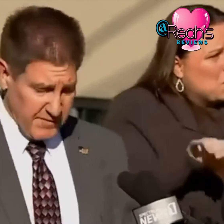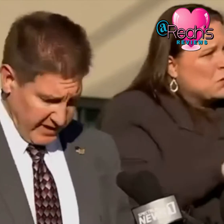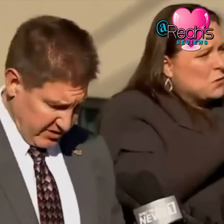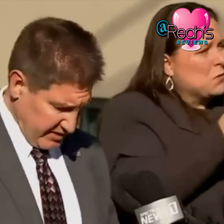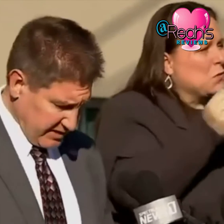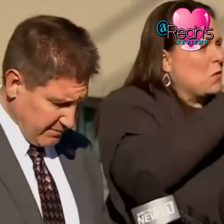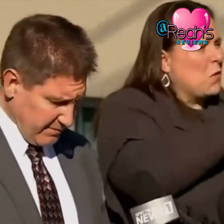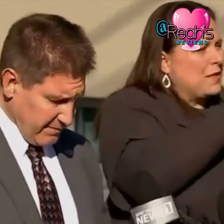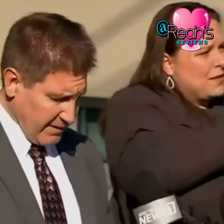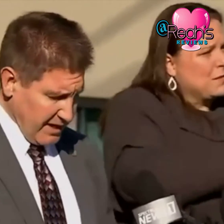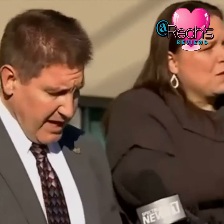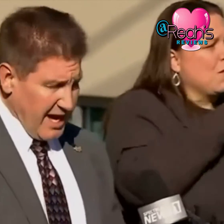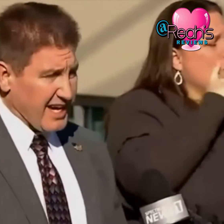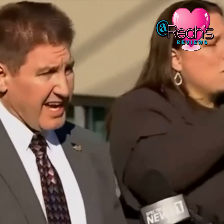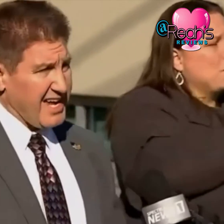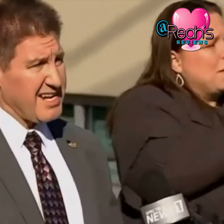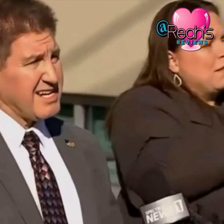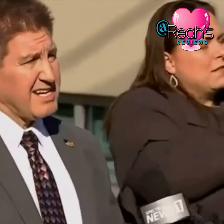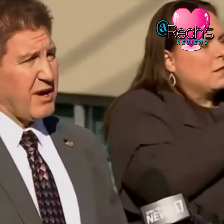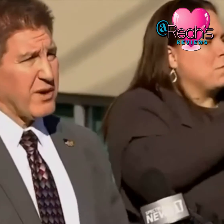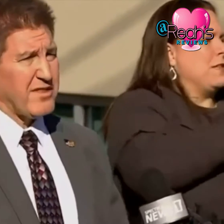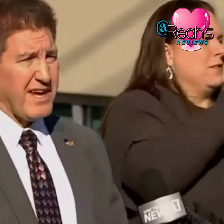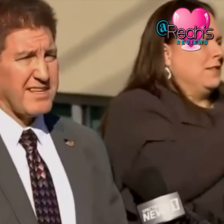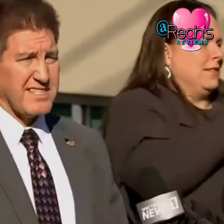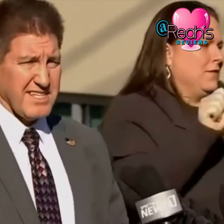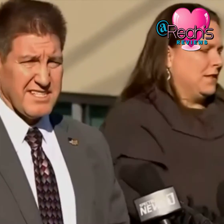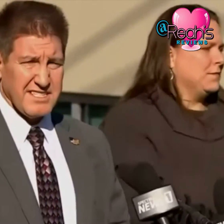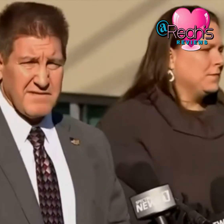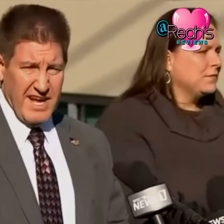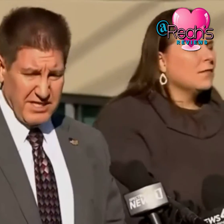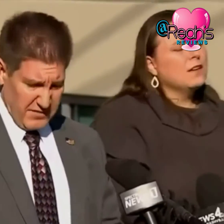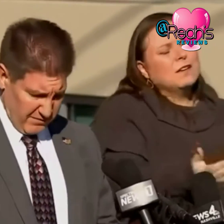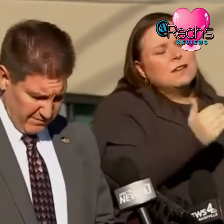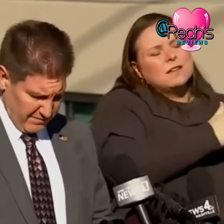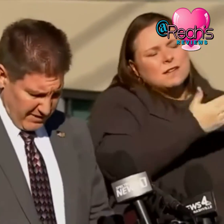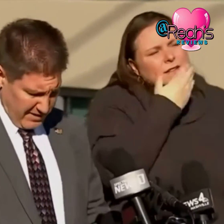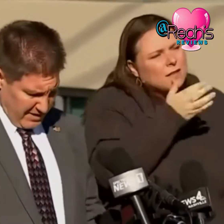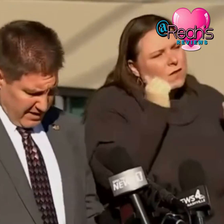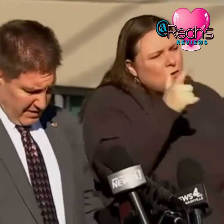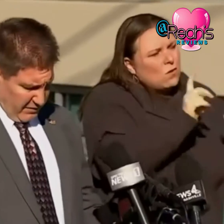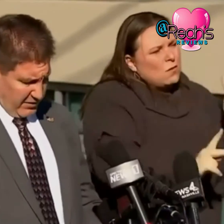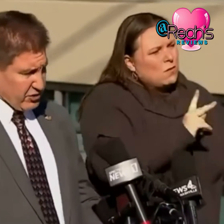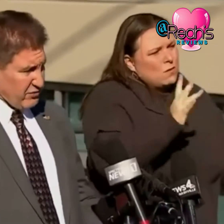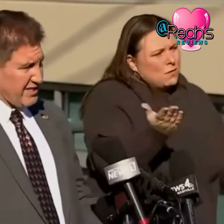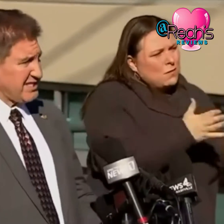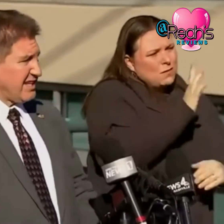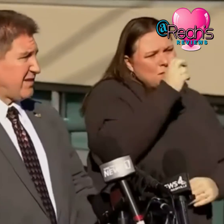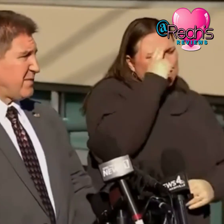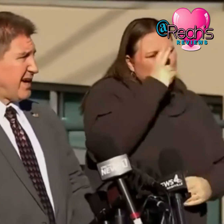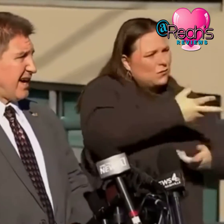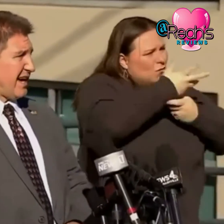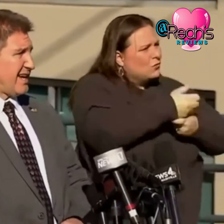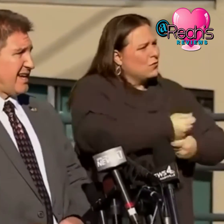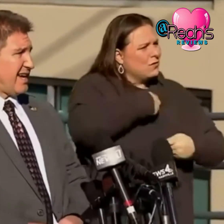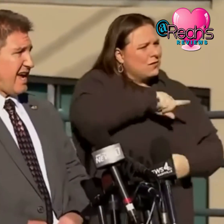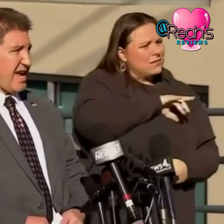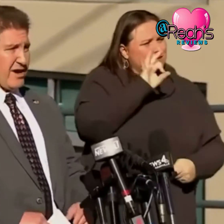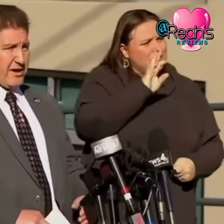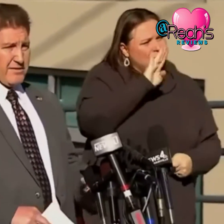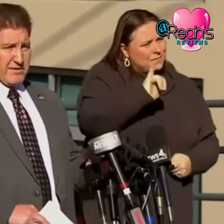necessary inspections again i want to thank the citizens of nashville for their trust in the fbi